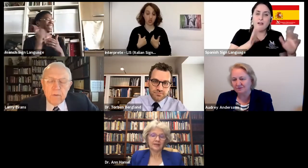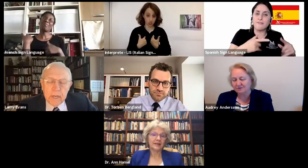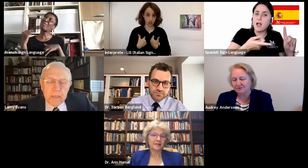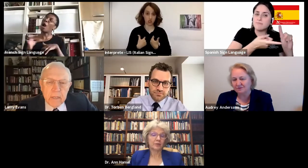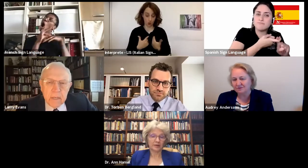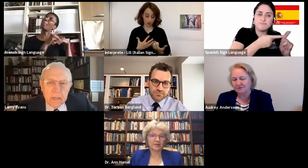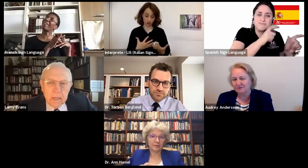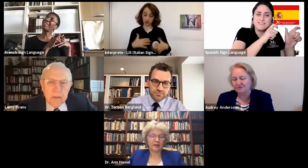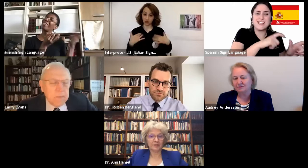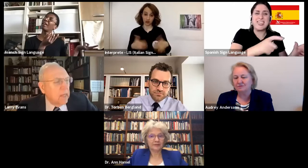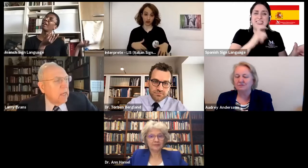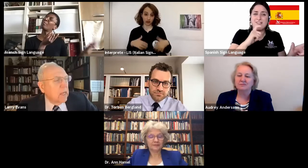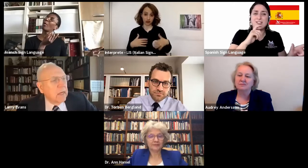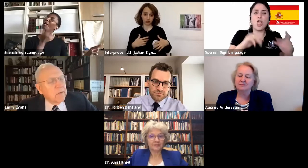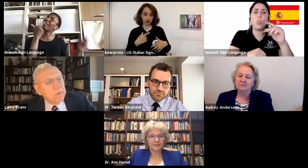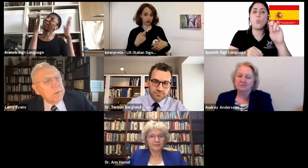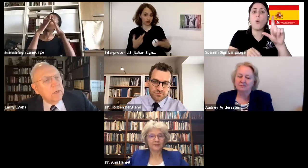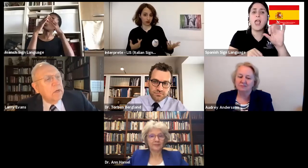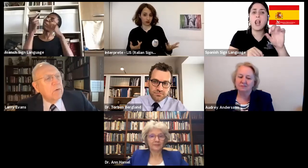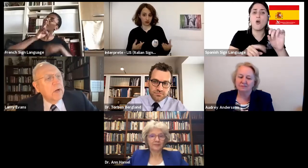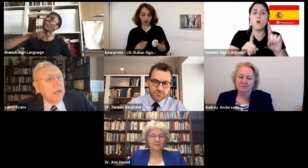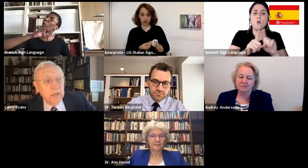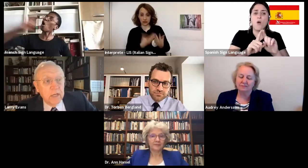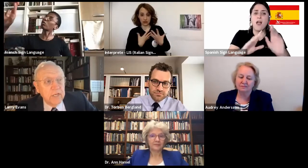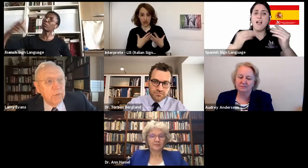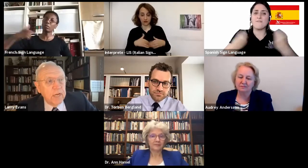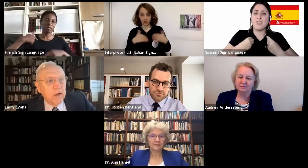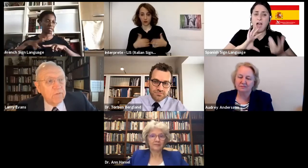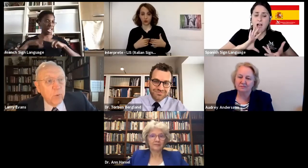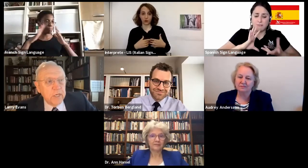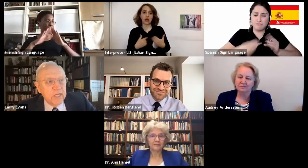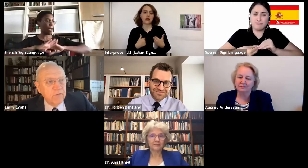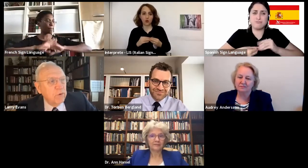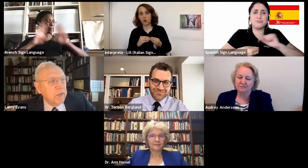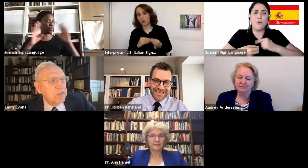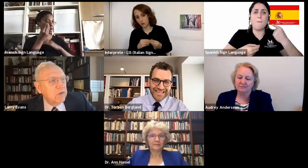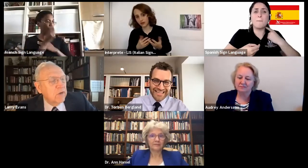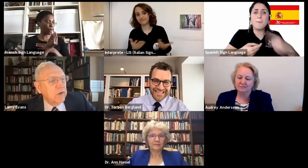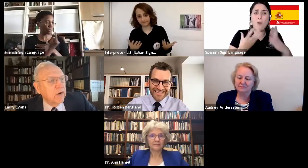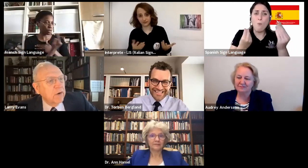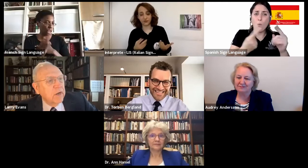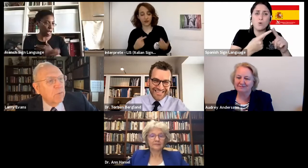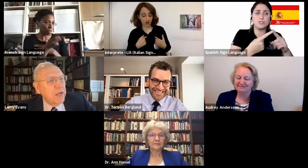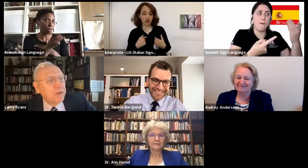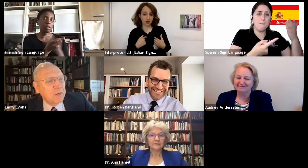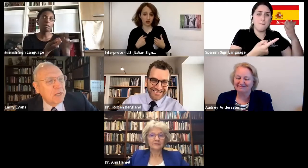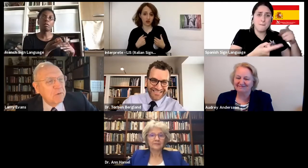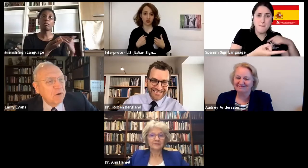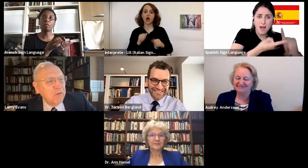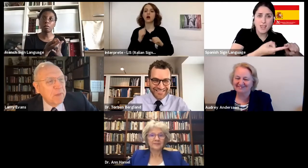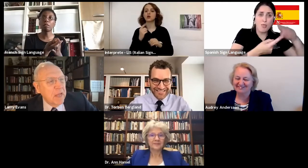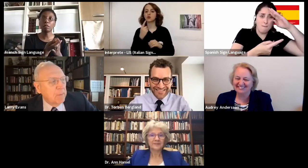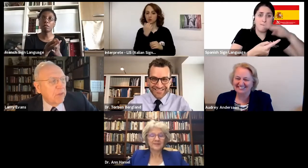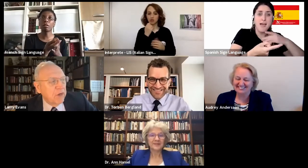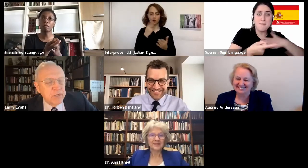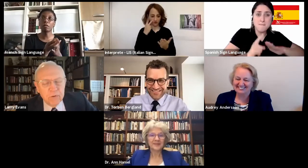I think that's important to remember. Yeah. I see. We now have 27 new messages on here. We're not going to get to